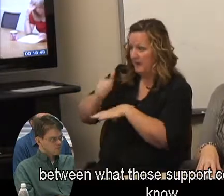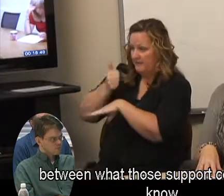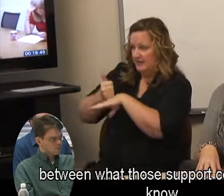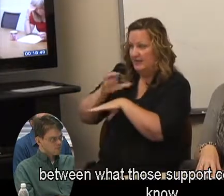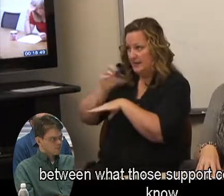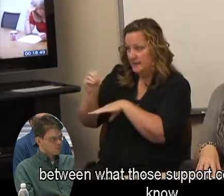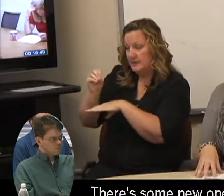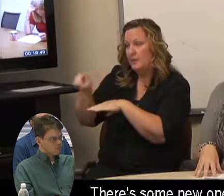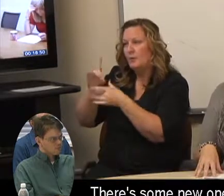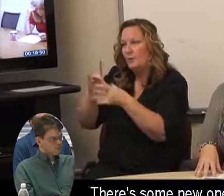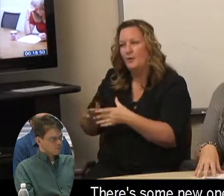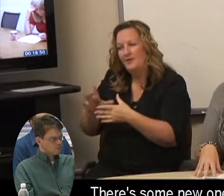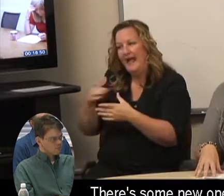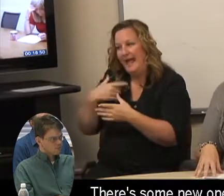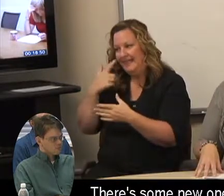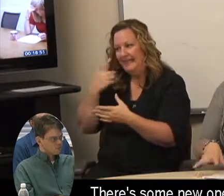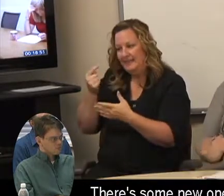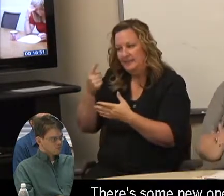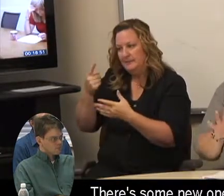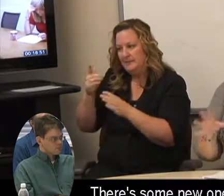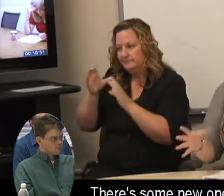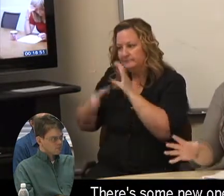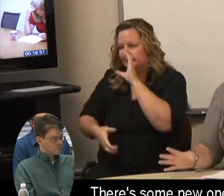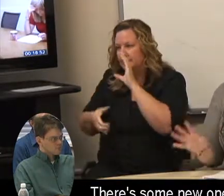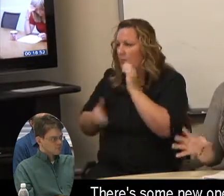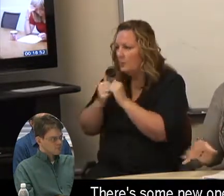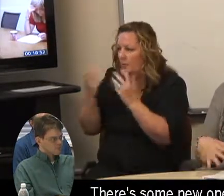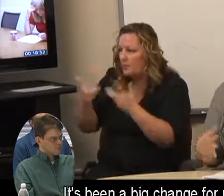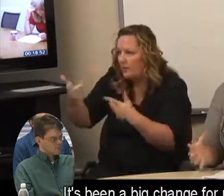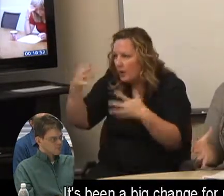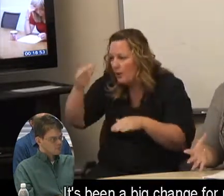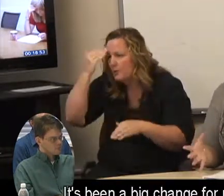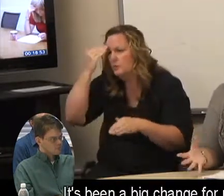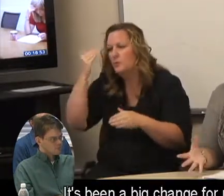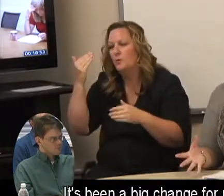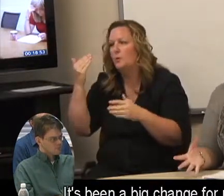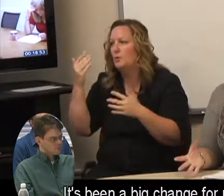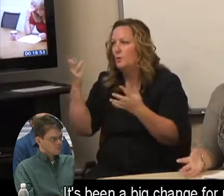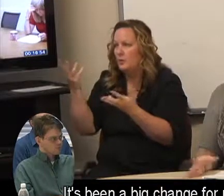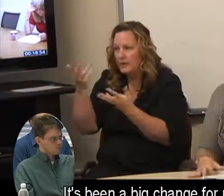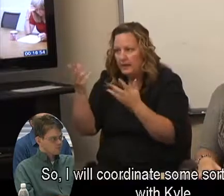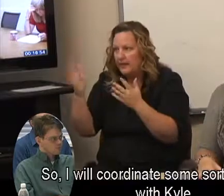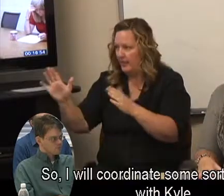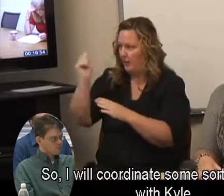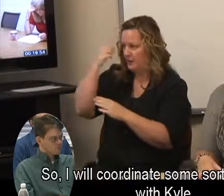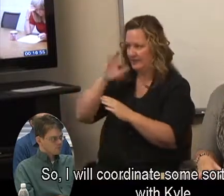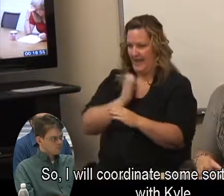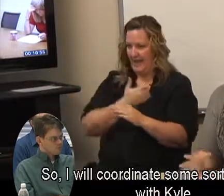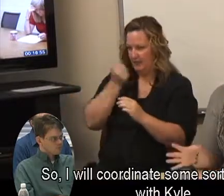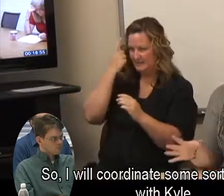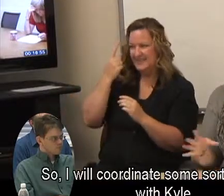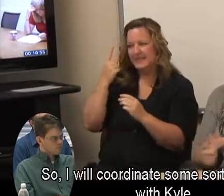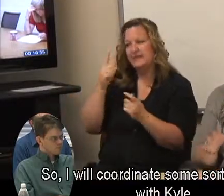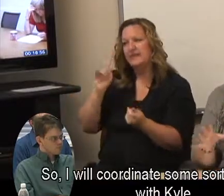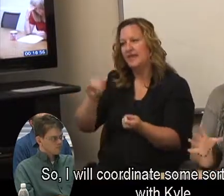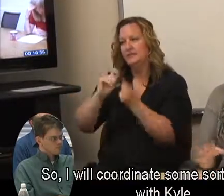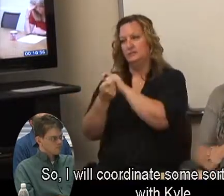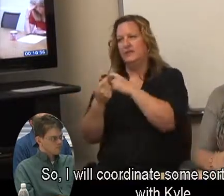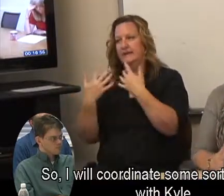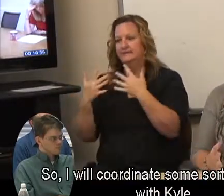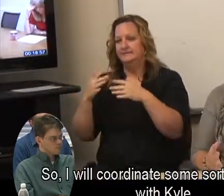support coordinators know. There's some new ones. There's, you know, it's been a big change for us, too. So I will coordinate some